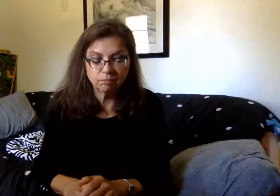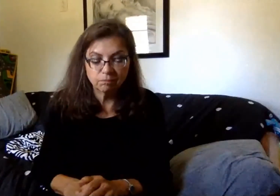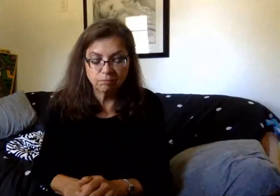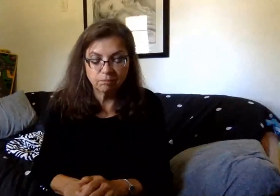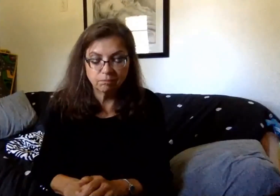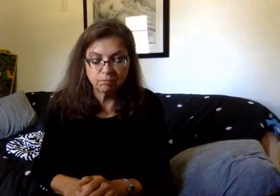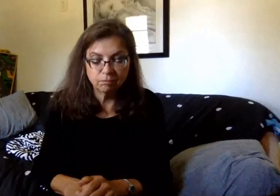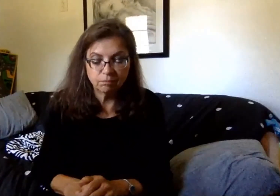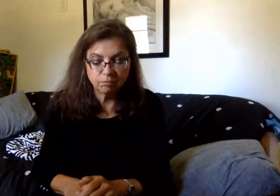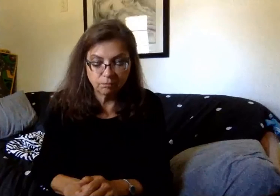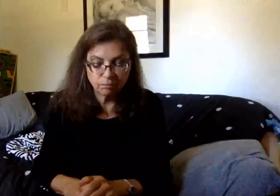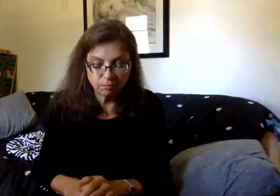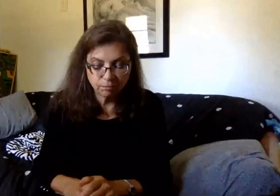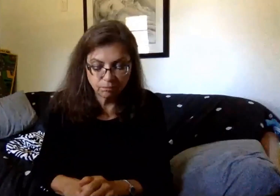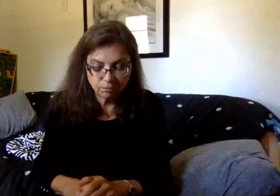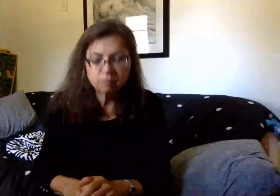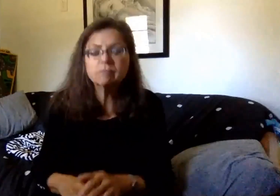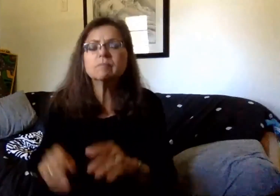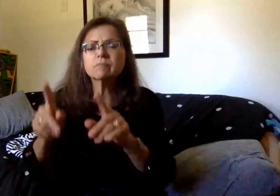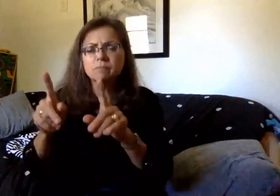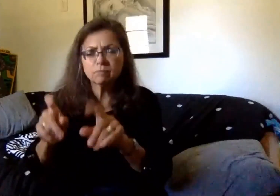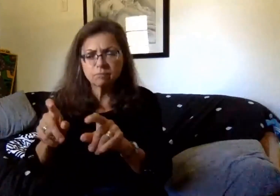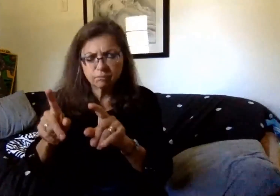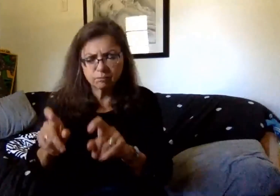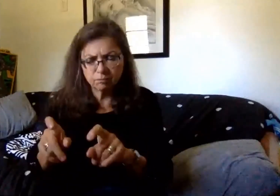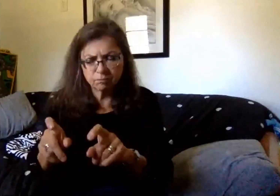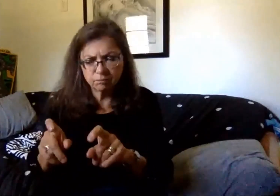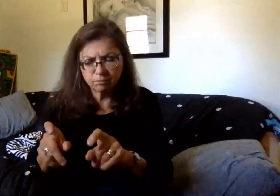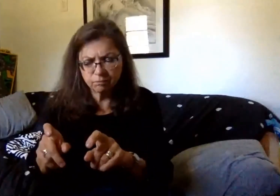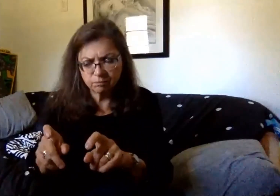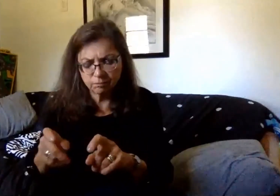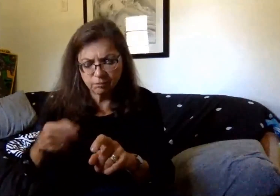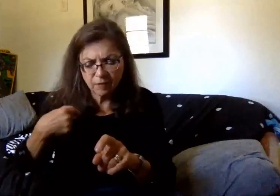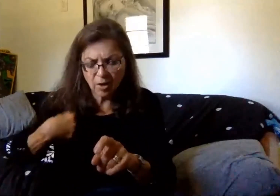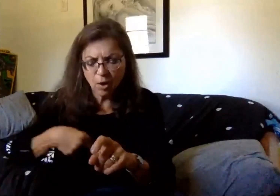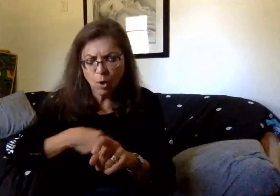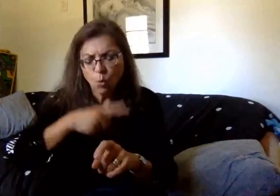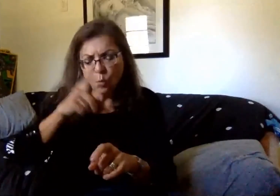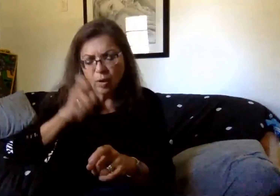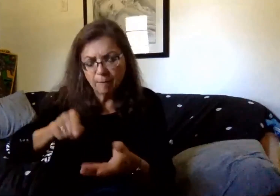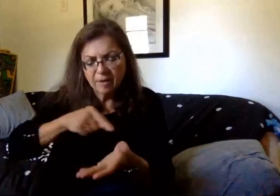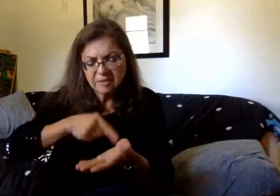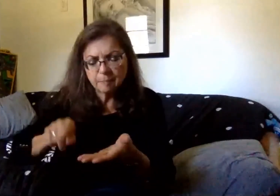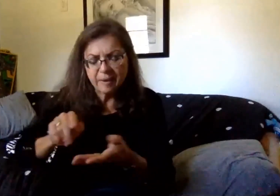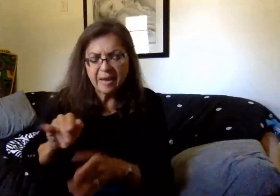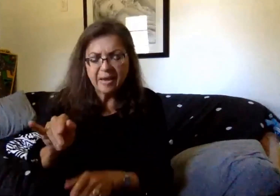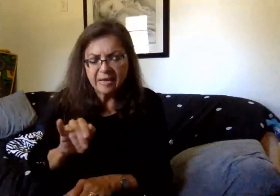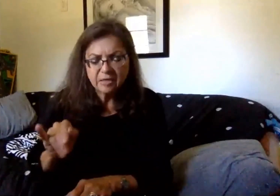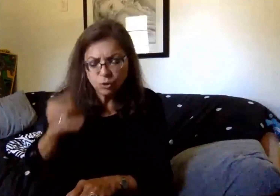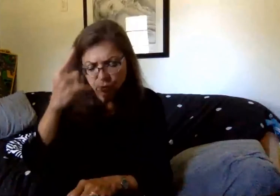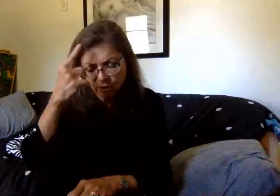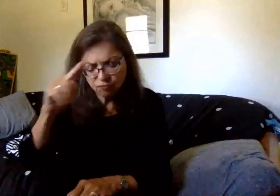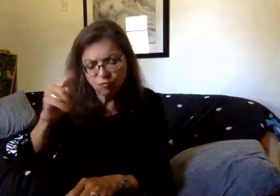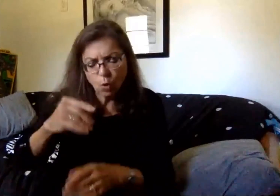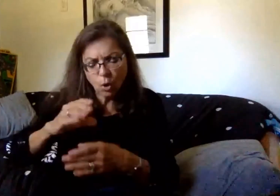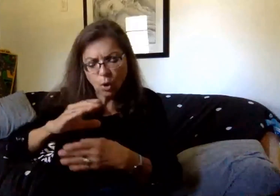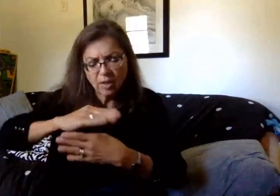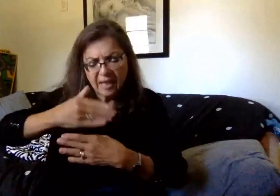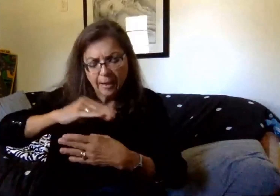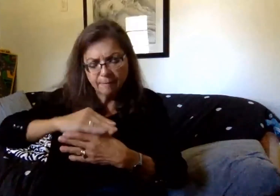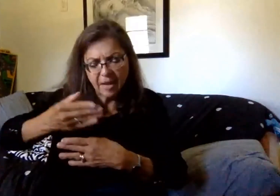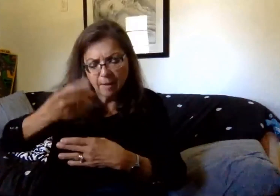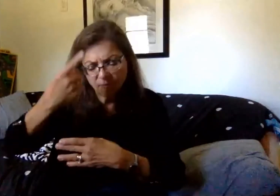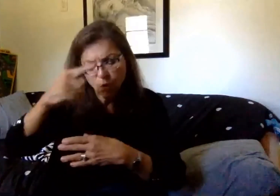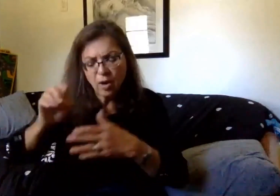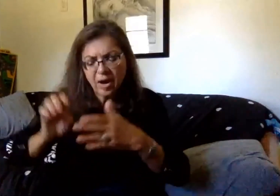We have a question. We have we be asked to pay the insurance for our device for our child in the elementary